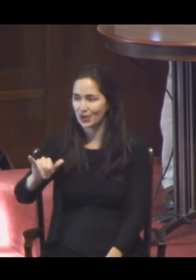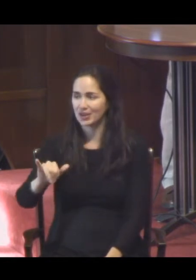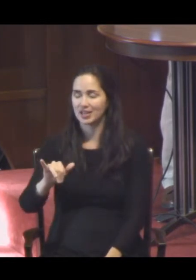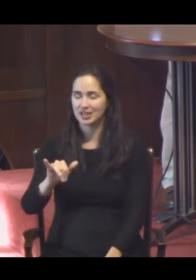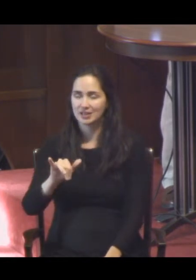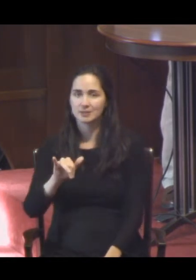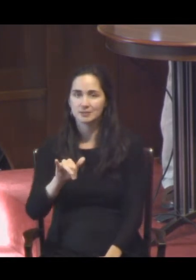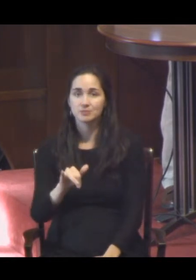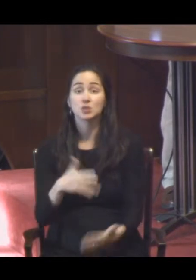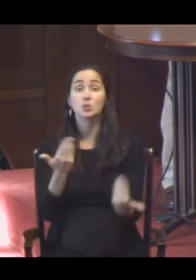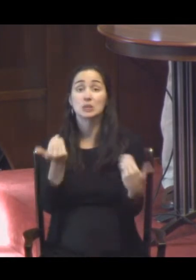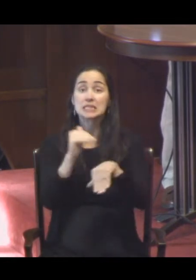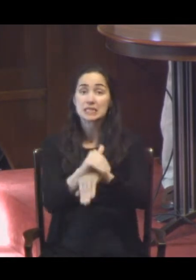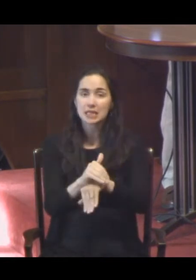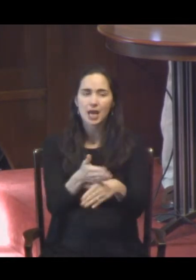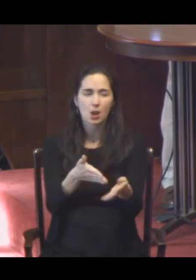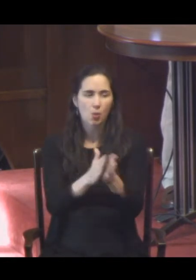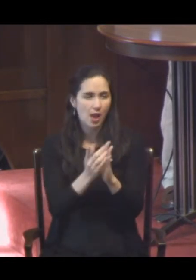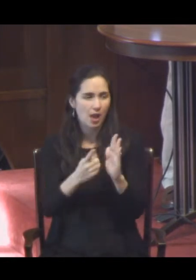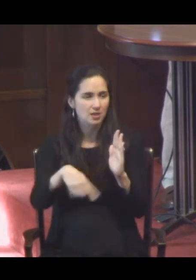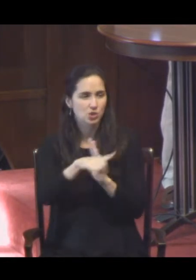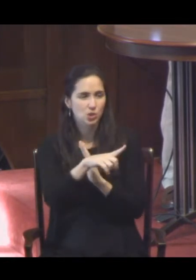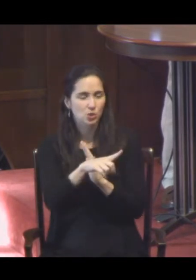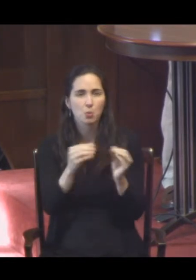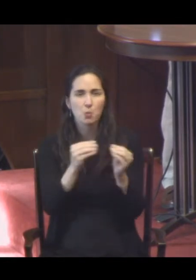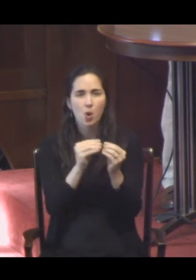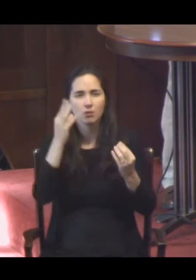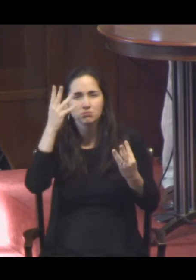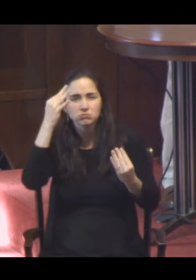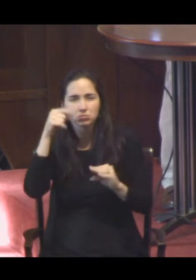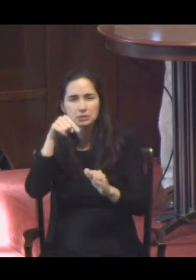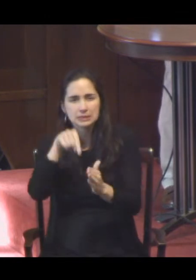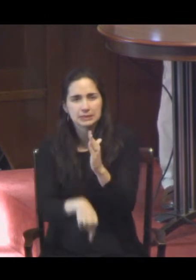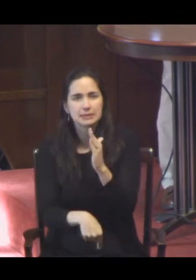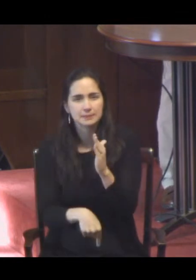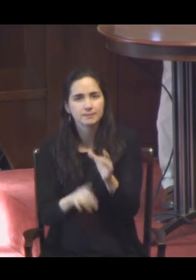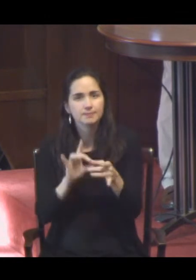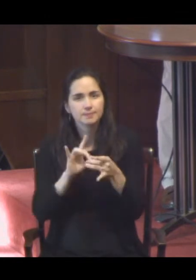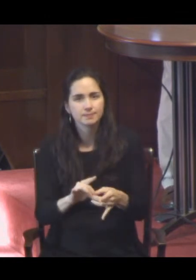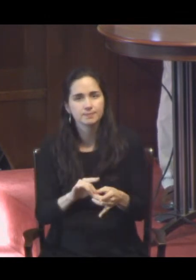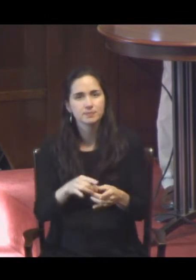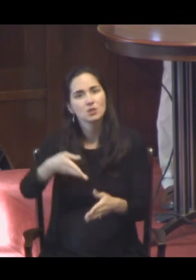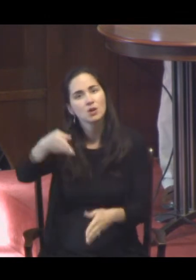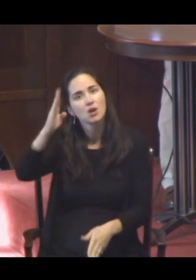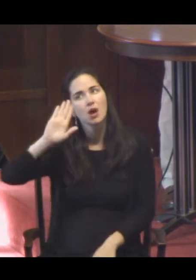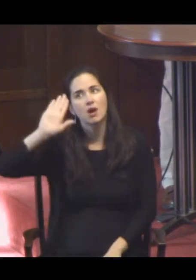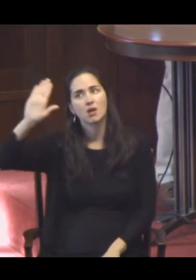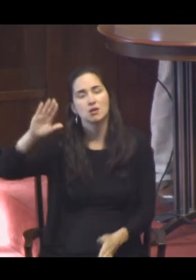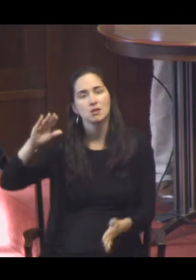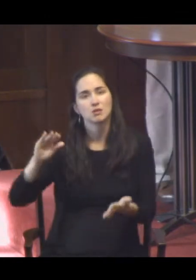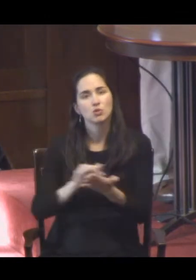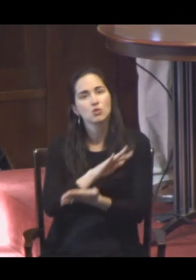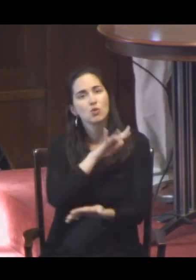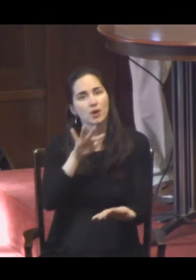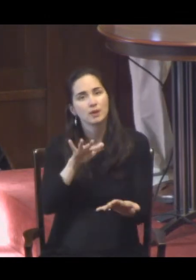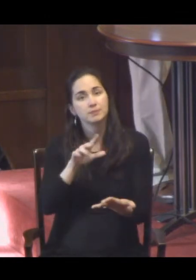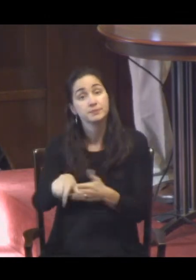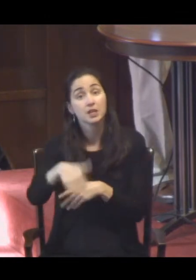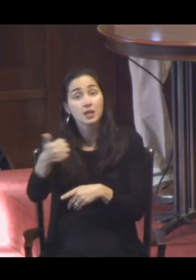we maybe enter a little more deeply into this reality of God's glory. There's another word, a Greek word, that's used, and in some ways